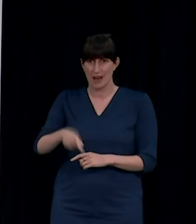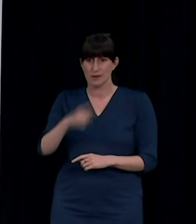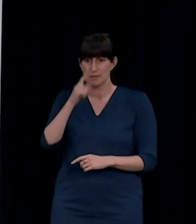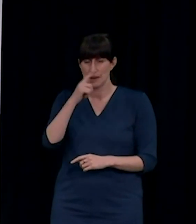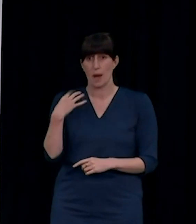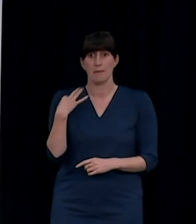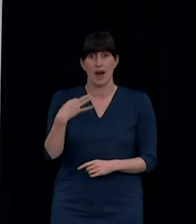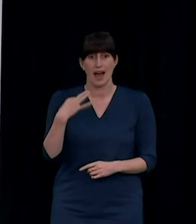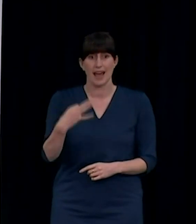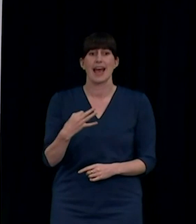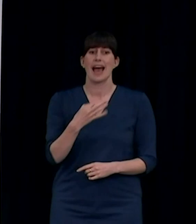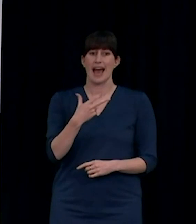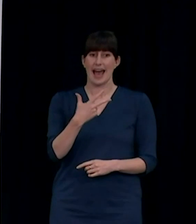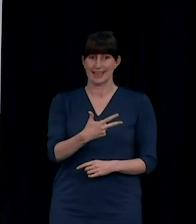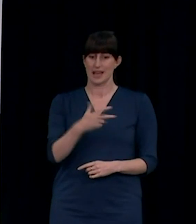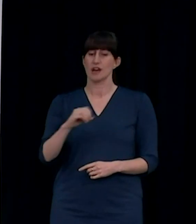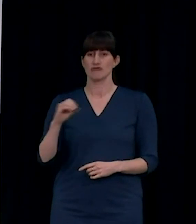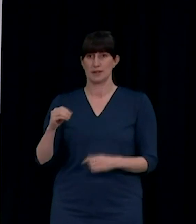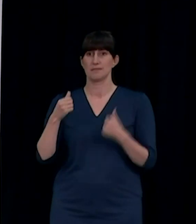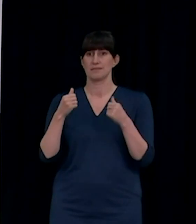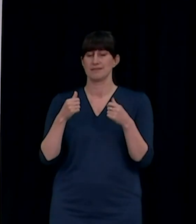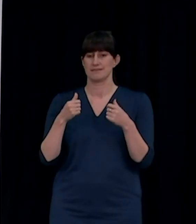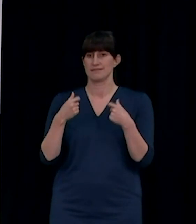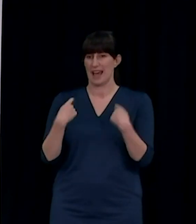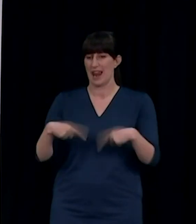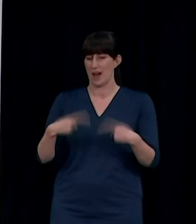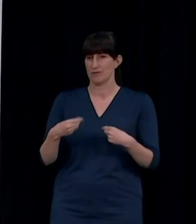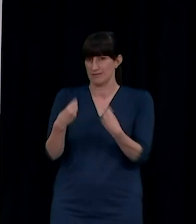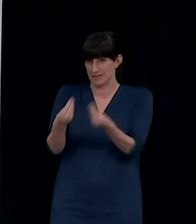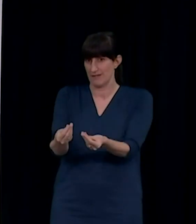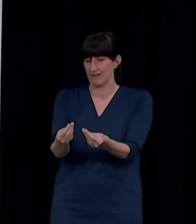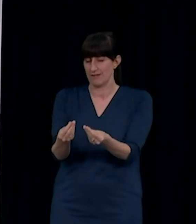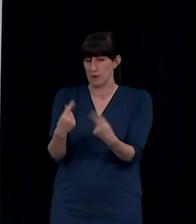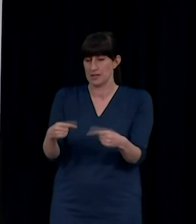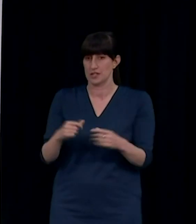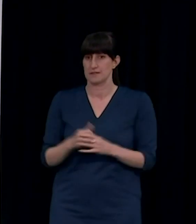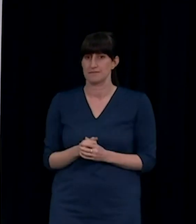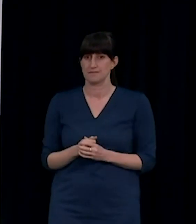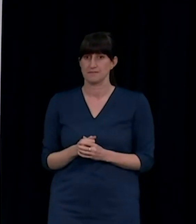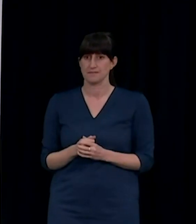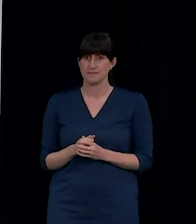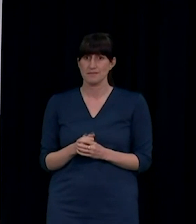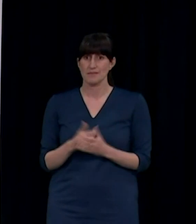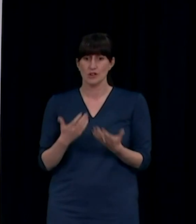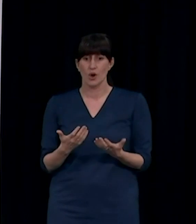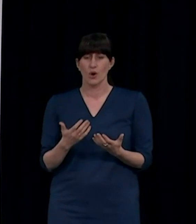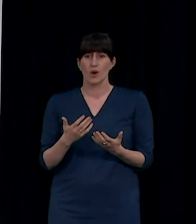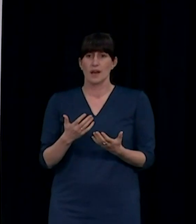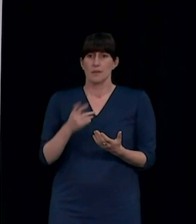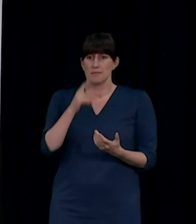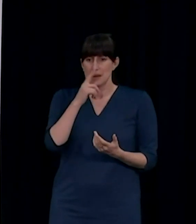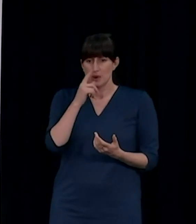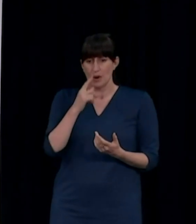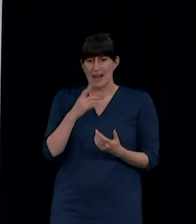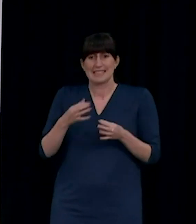six weeks, people's situations will naturally change in the urgency for many increases. In short, people have been able to delay moving